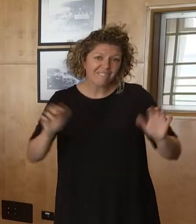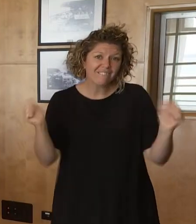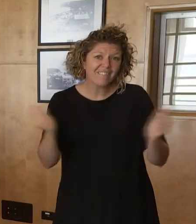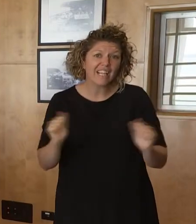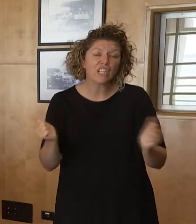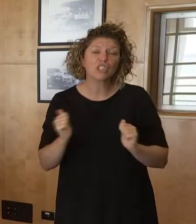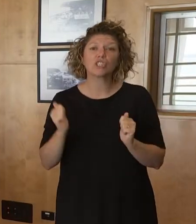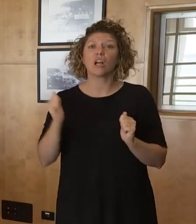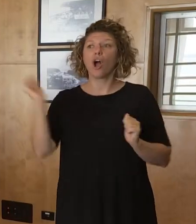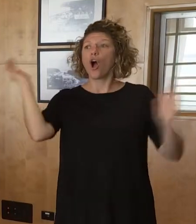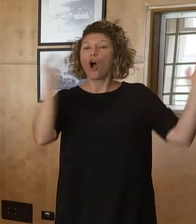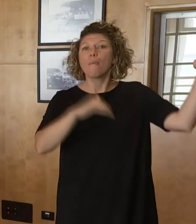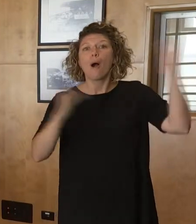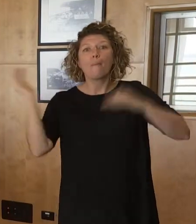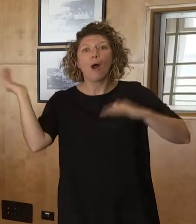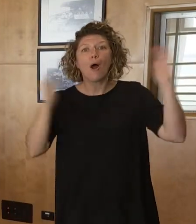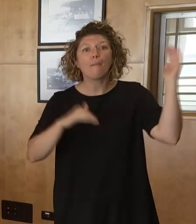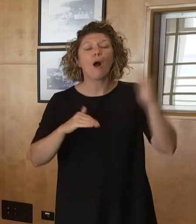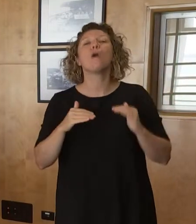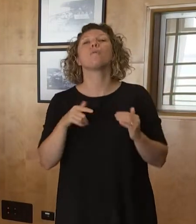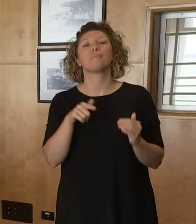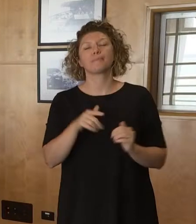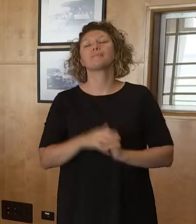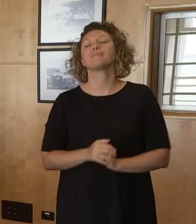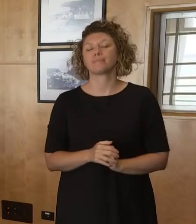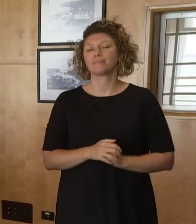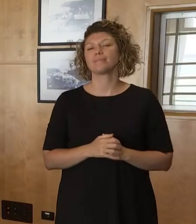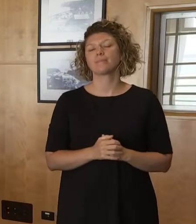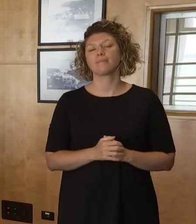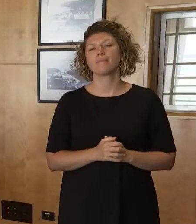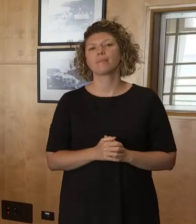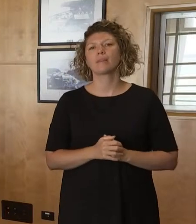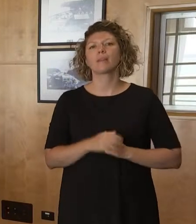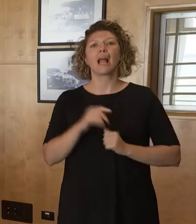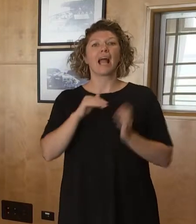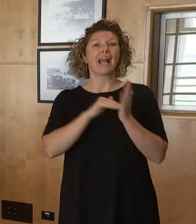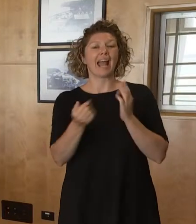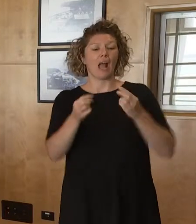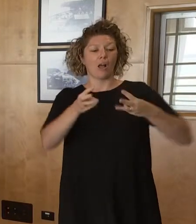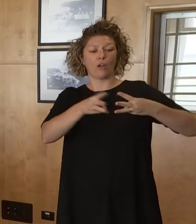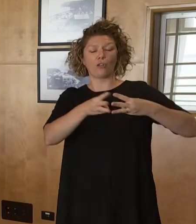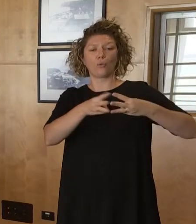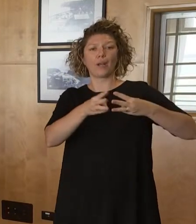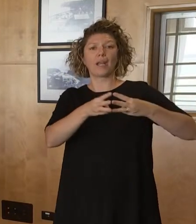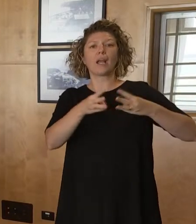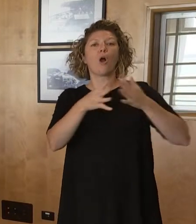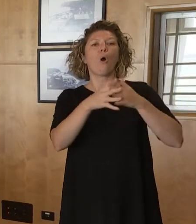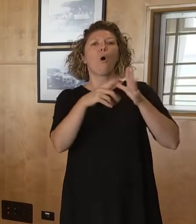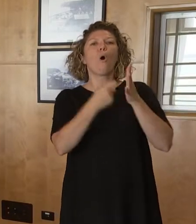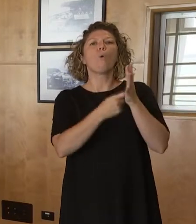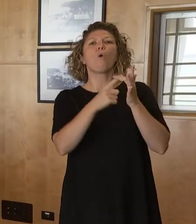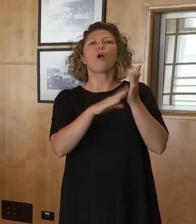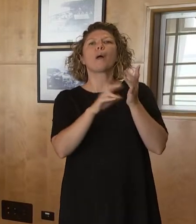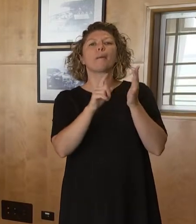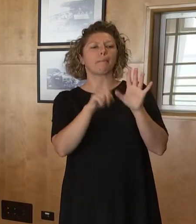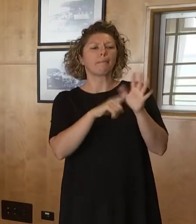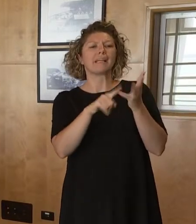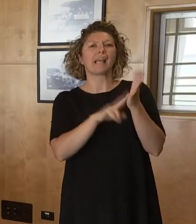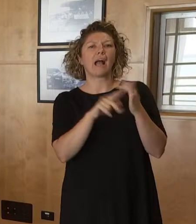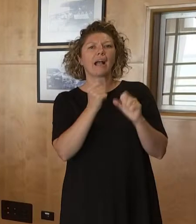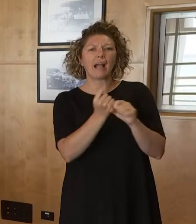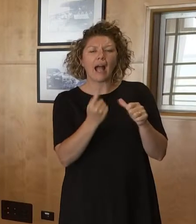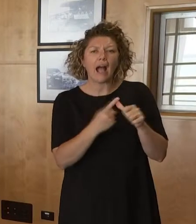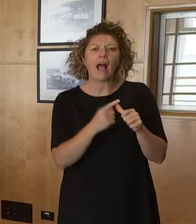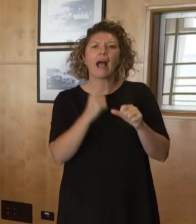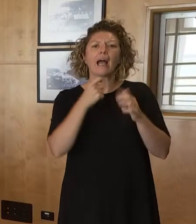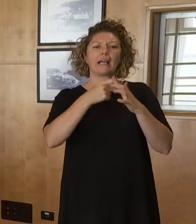other public health measure changes today is that Warrameunga, Ski Beach and Utopia were all due to finish their lockdowns at